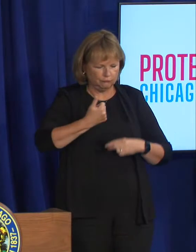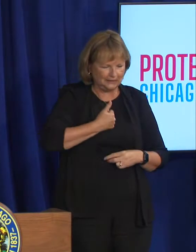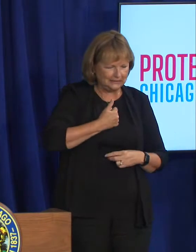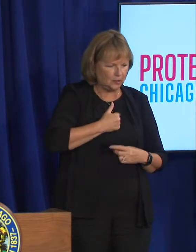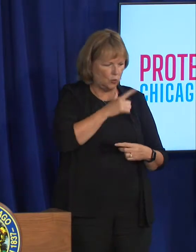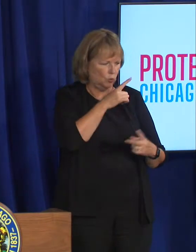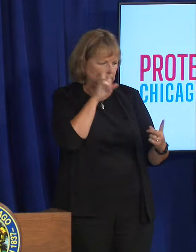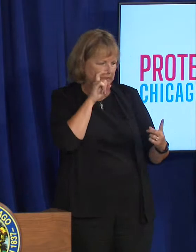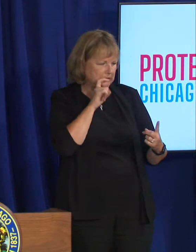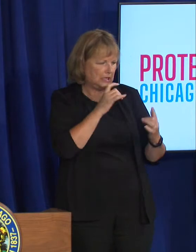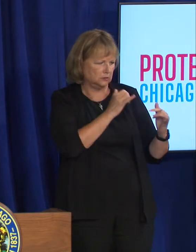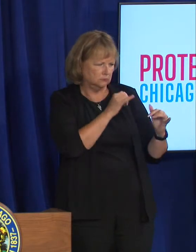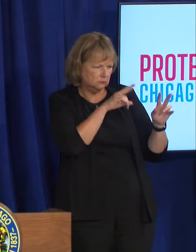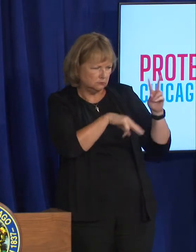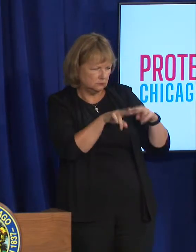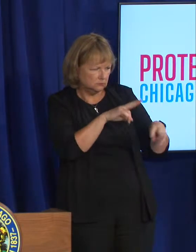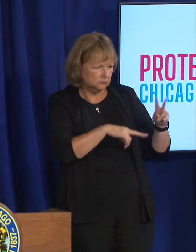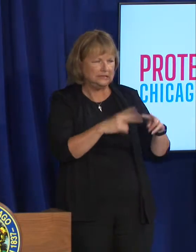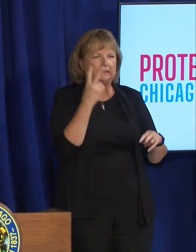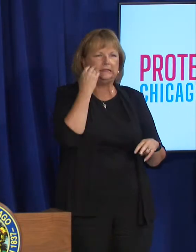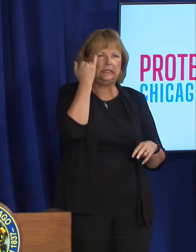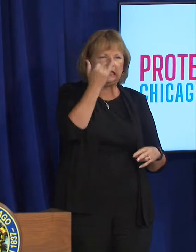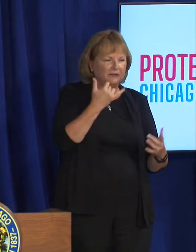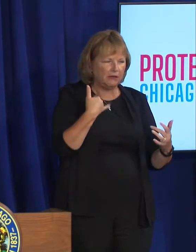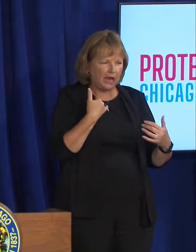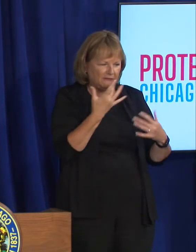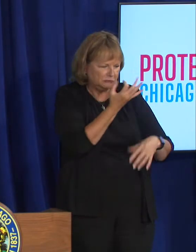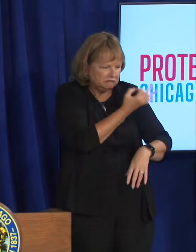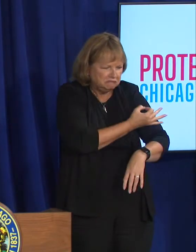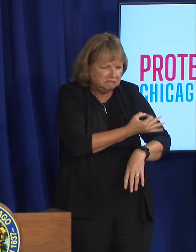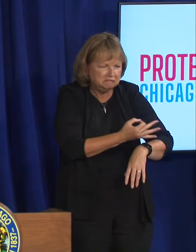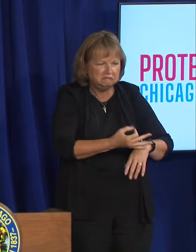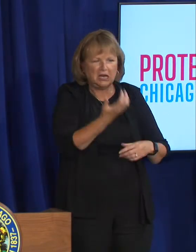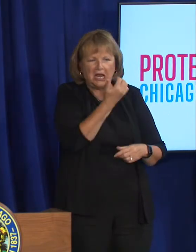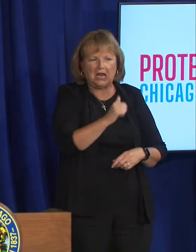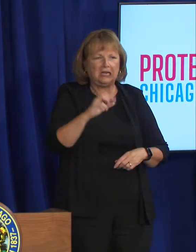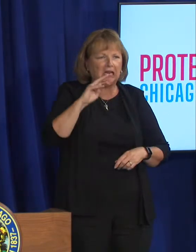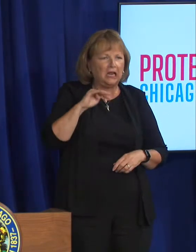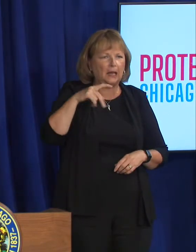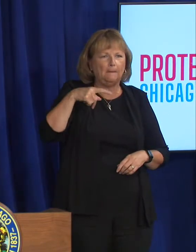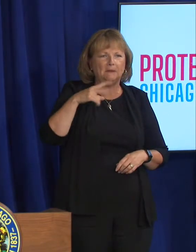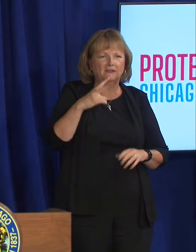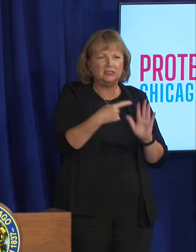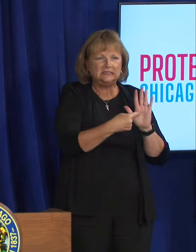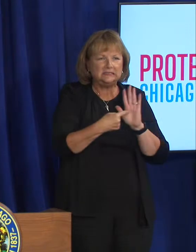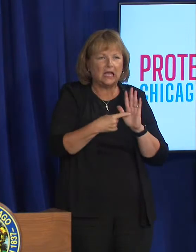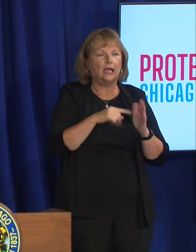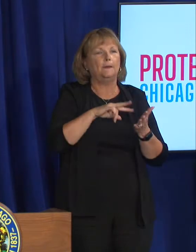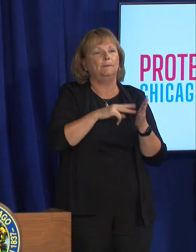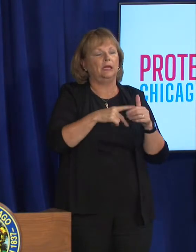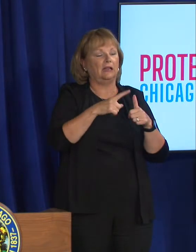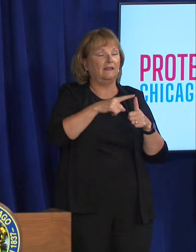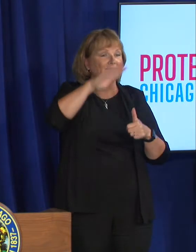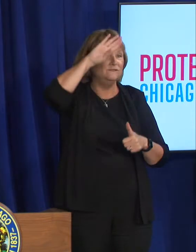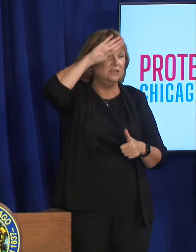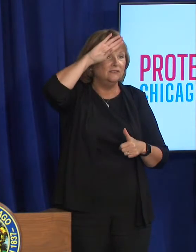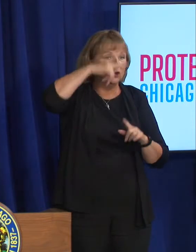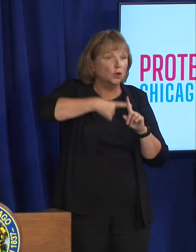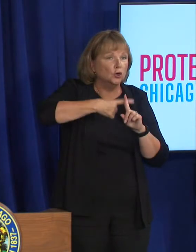their partners for any signs or symptoms of monkeypox or MPV including fever